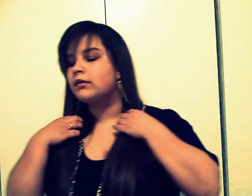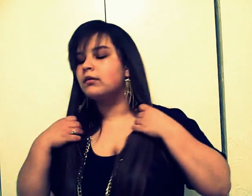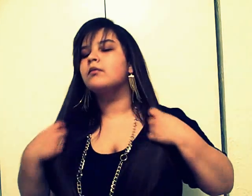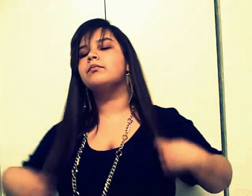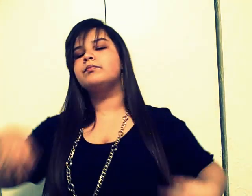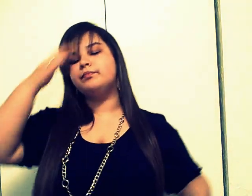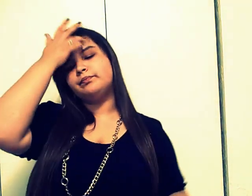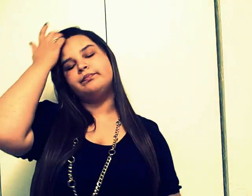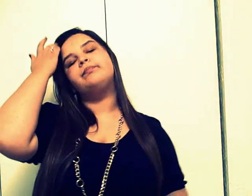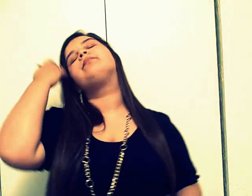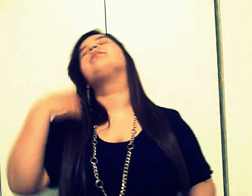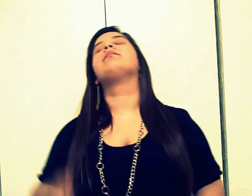Satsang